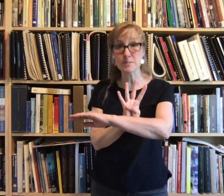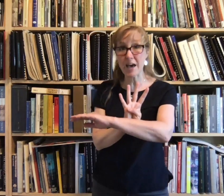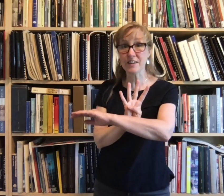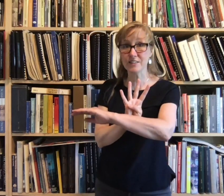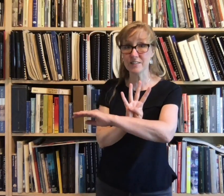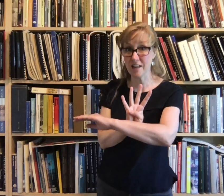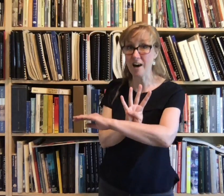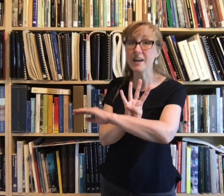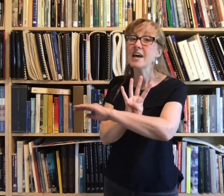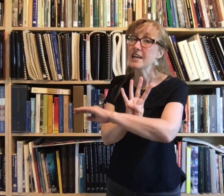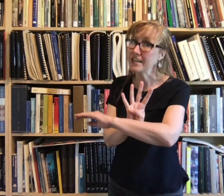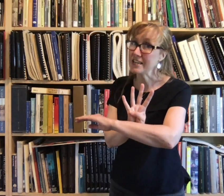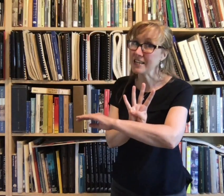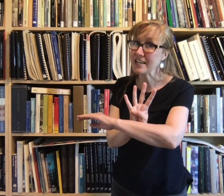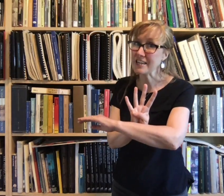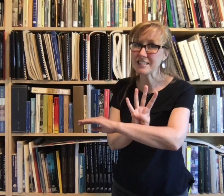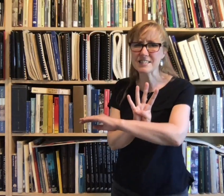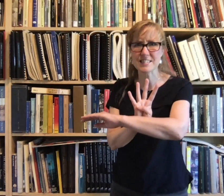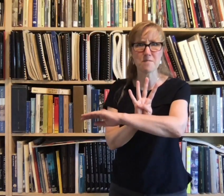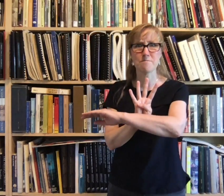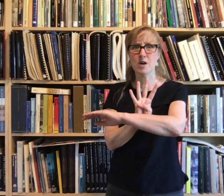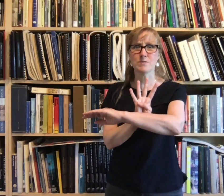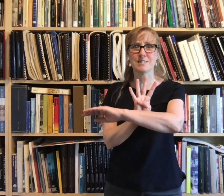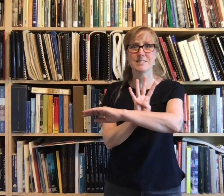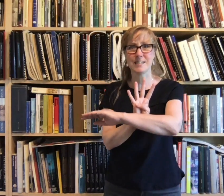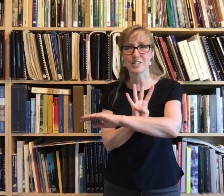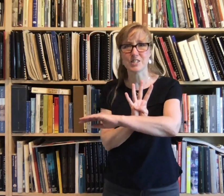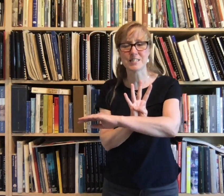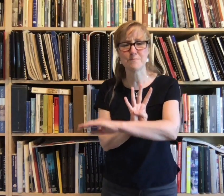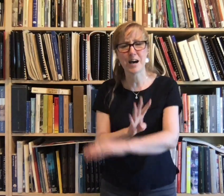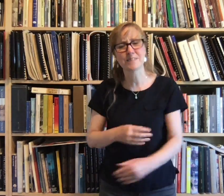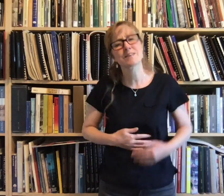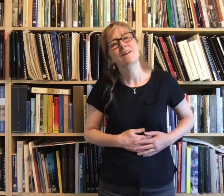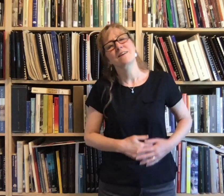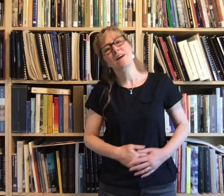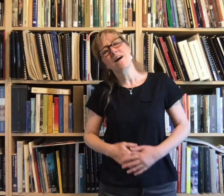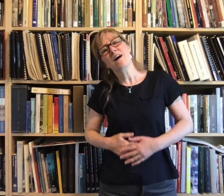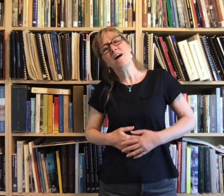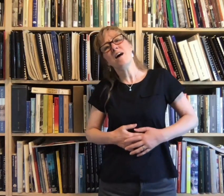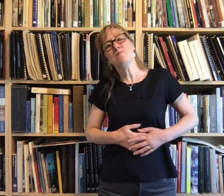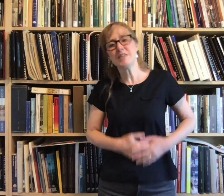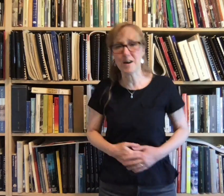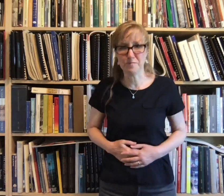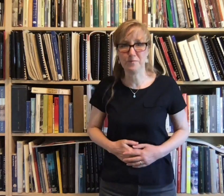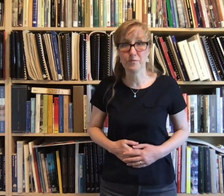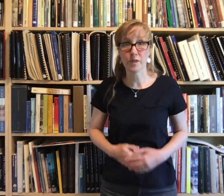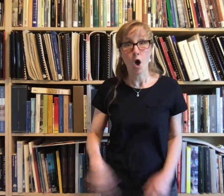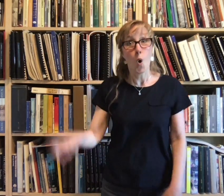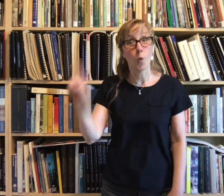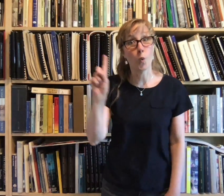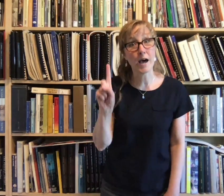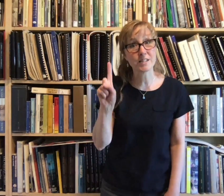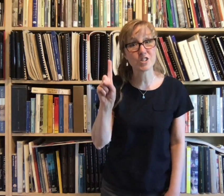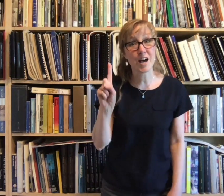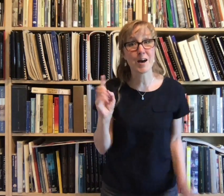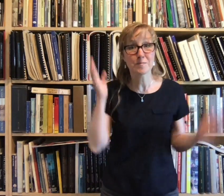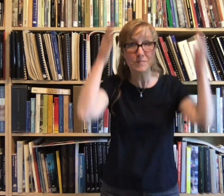speckled log eating some most delicious bugs. Yum, yum. One jumped